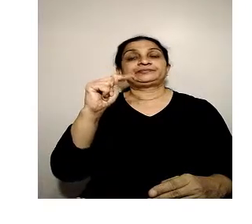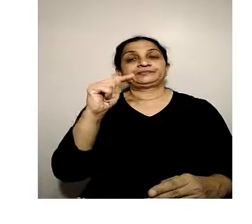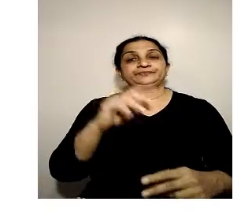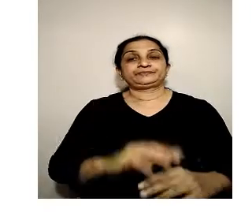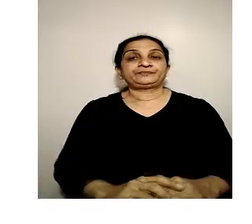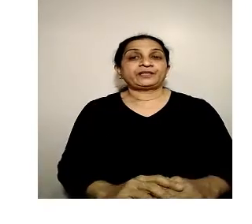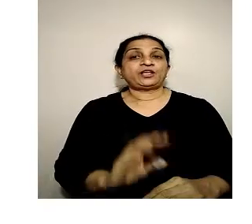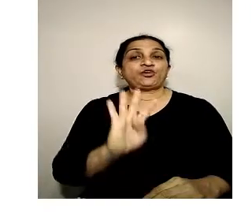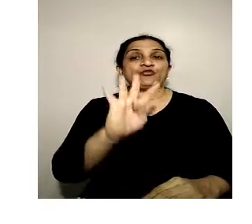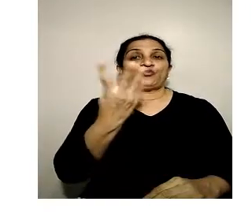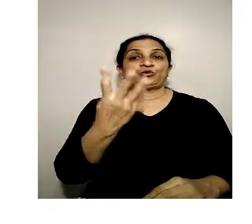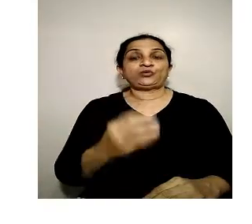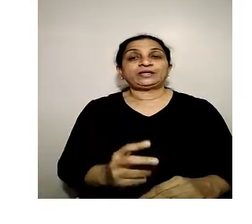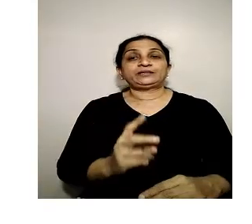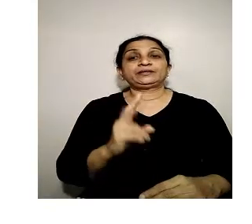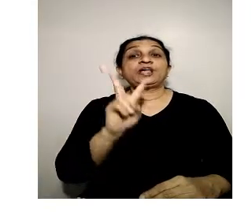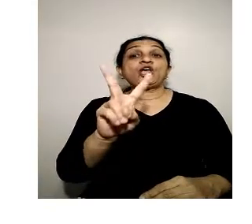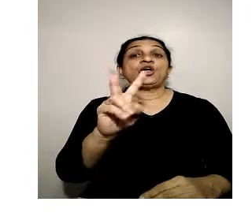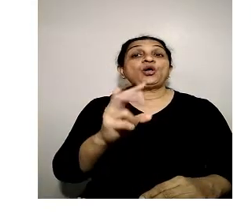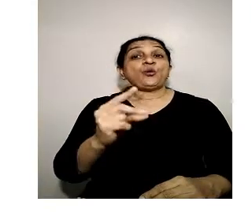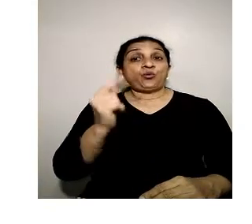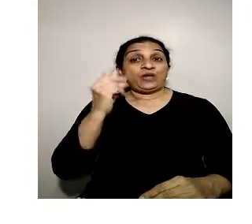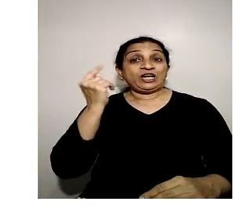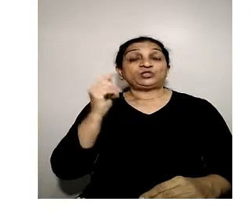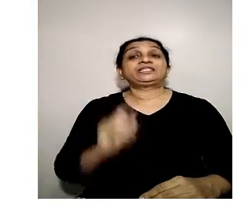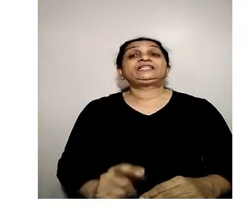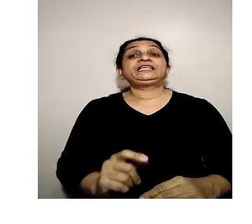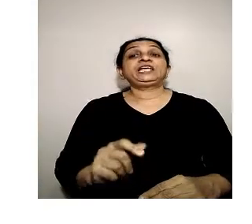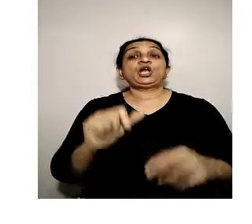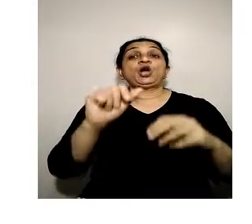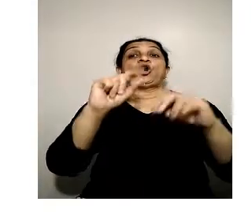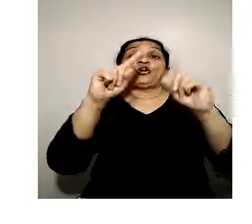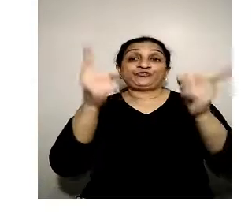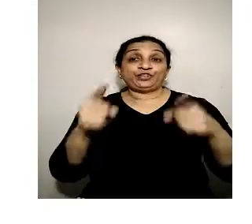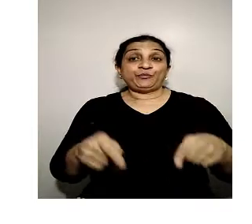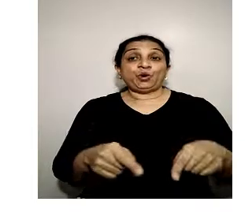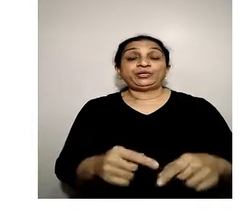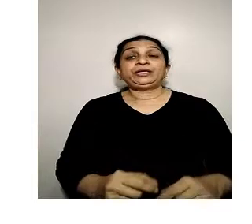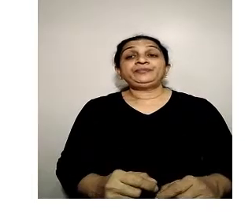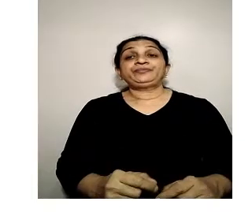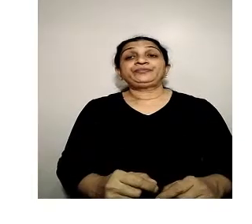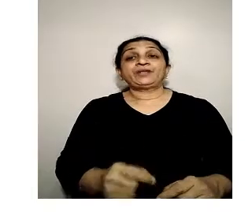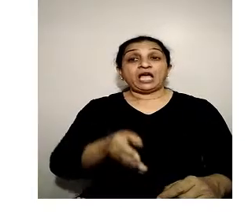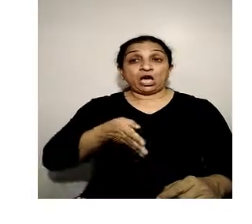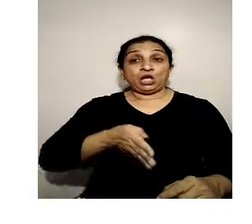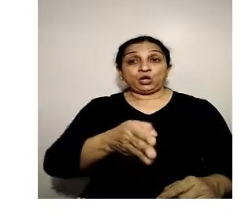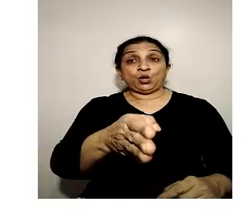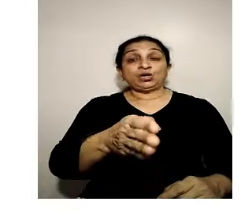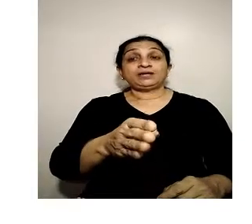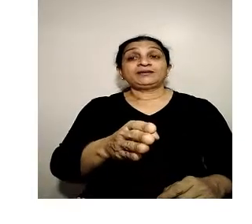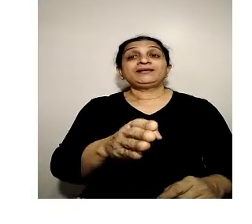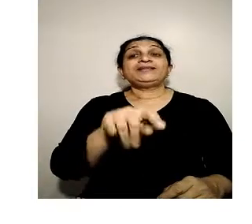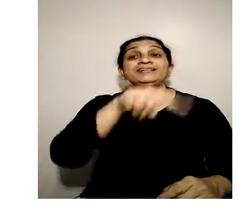Fourth one. The velocity of the body along a